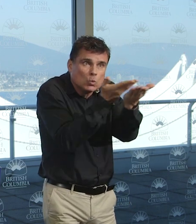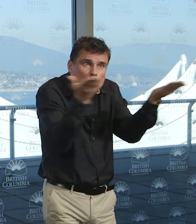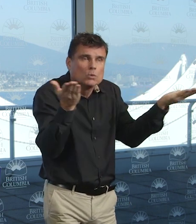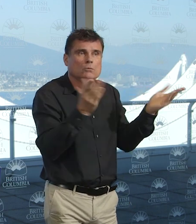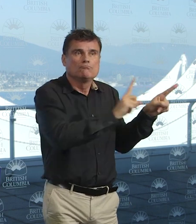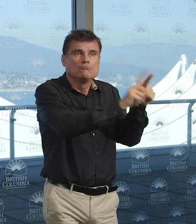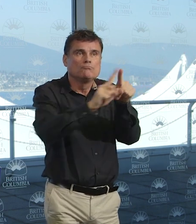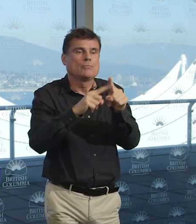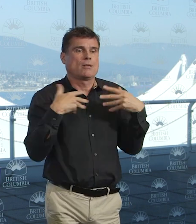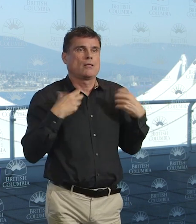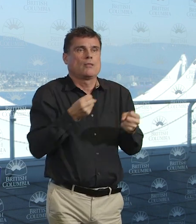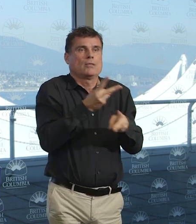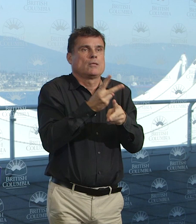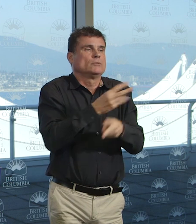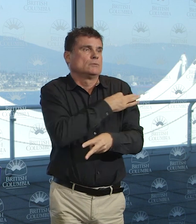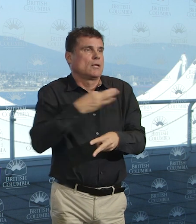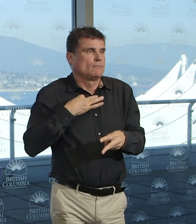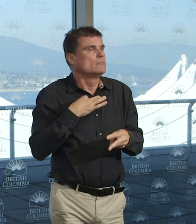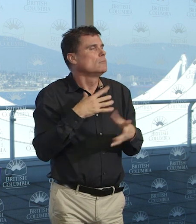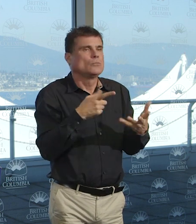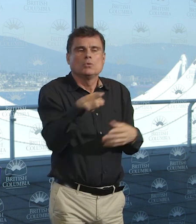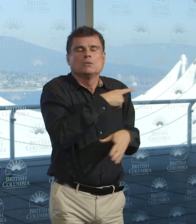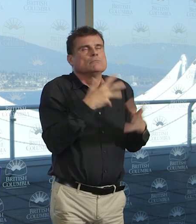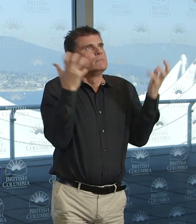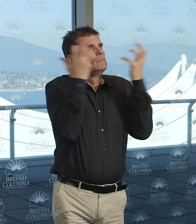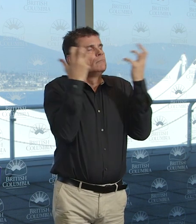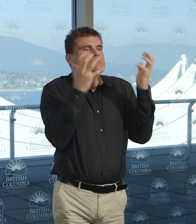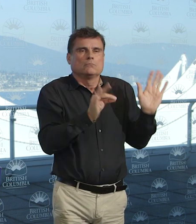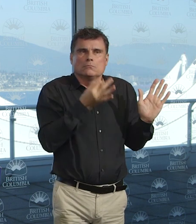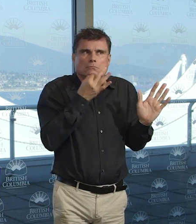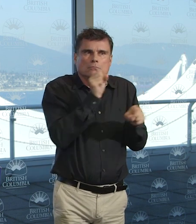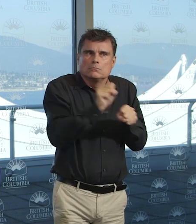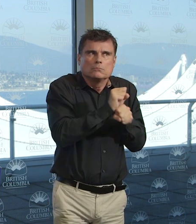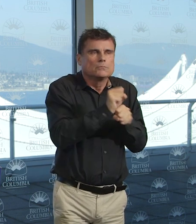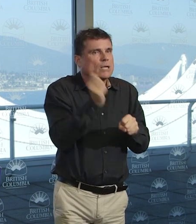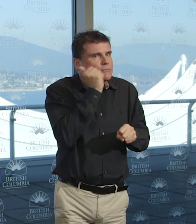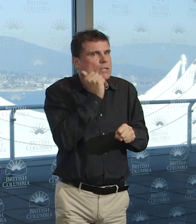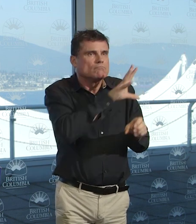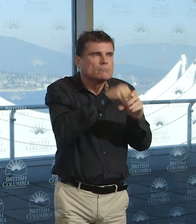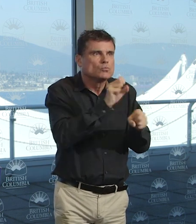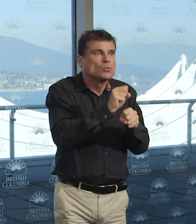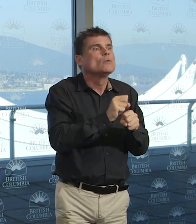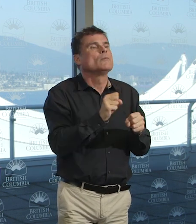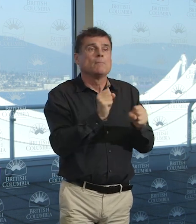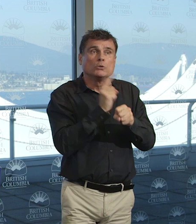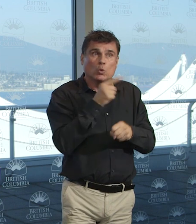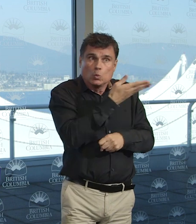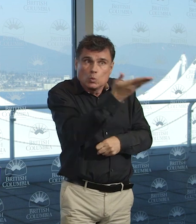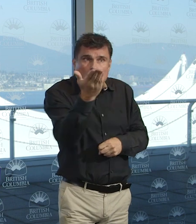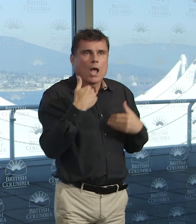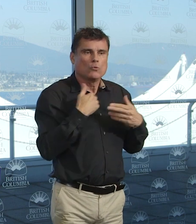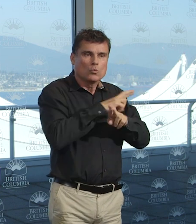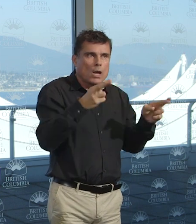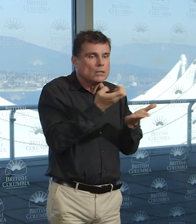it as clear as I can, we're going to spare no effort to ensure that you have the equipment you need to get the job done, including the equipment to keep you